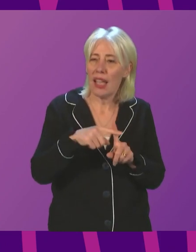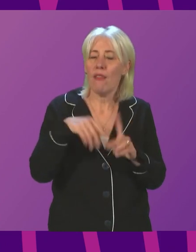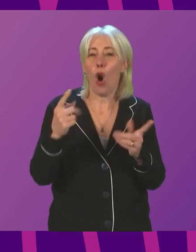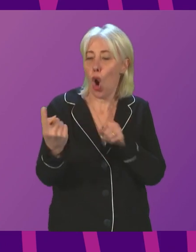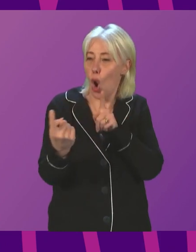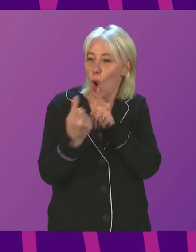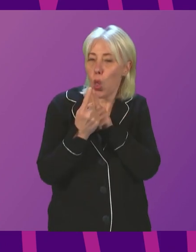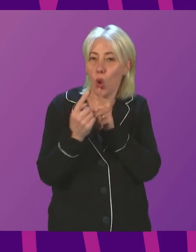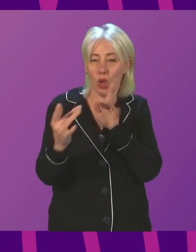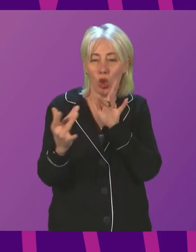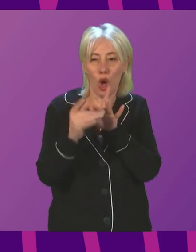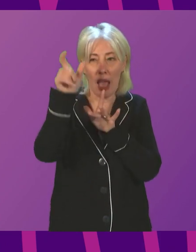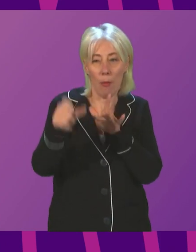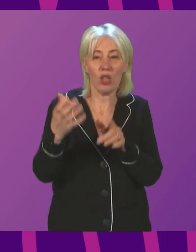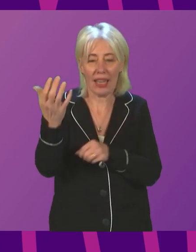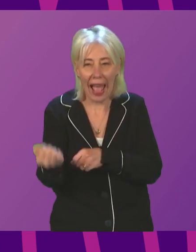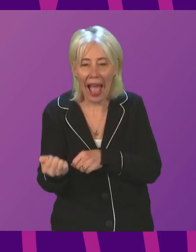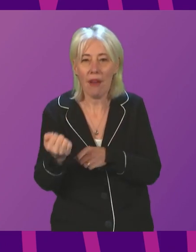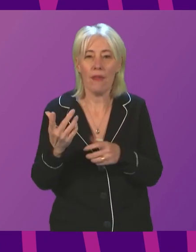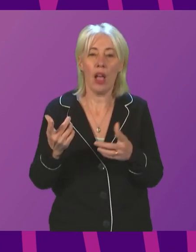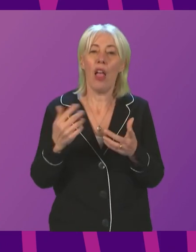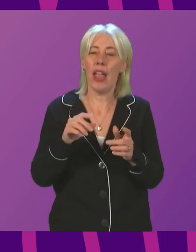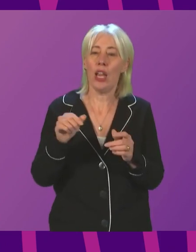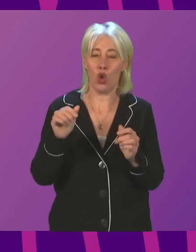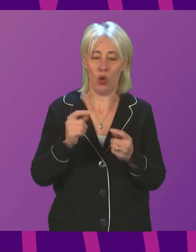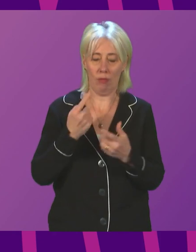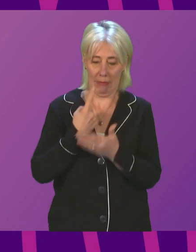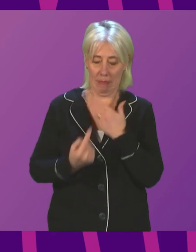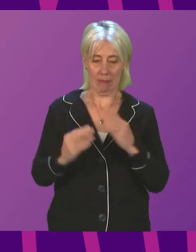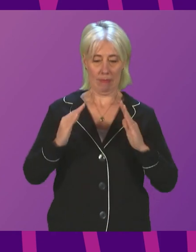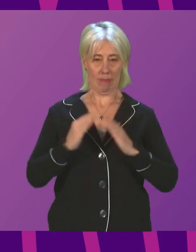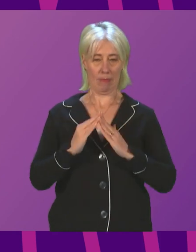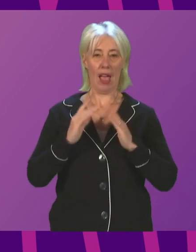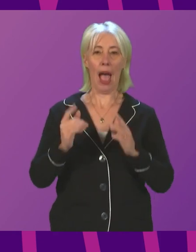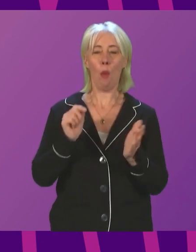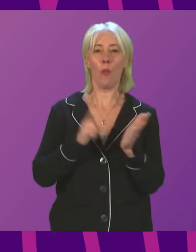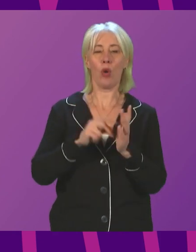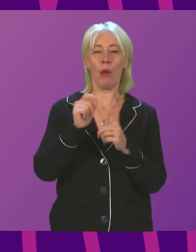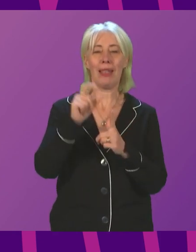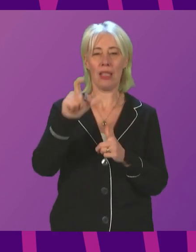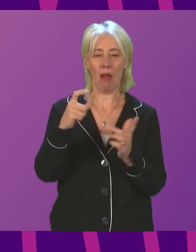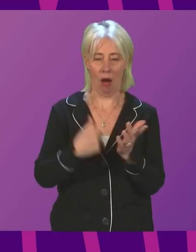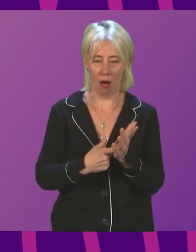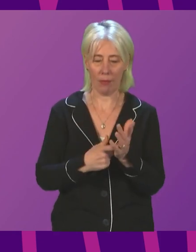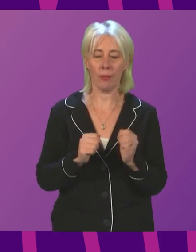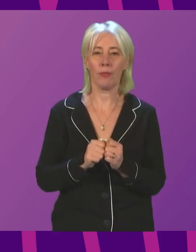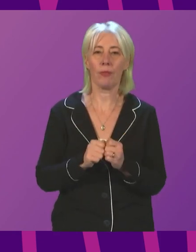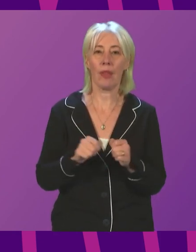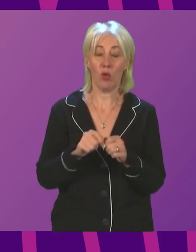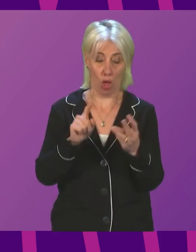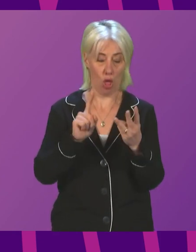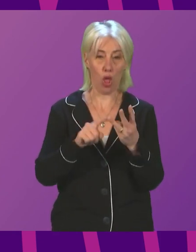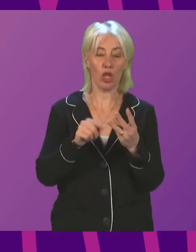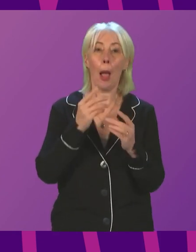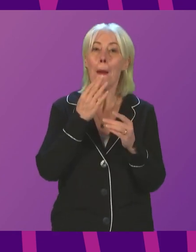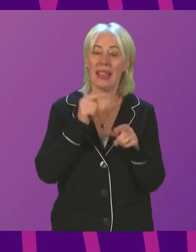symptoms of the virus, they should self-isolate and book a PCR test. And thirdly, please comply with the mitigations still